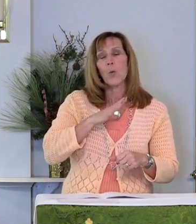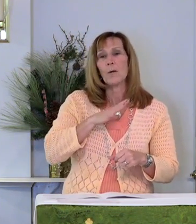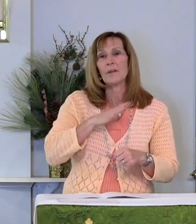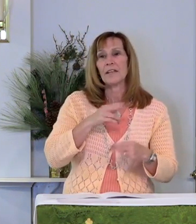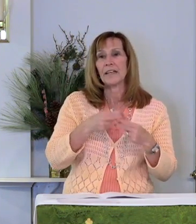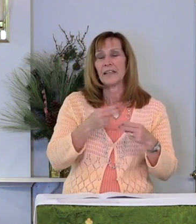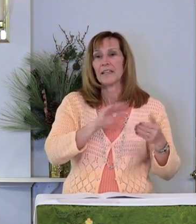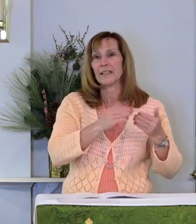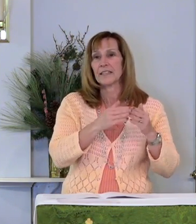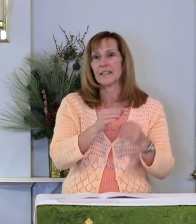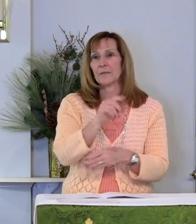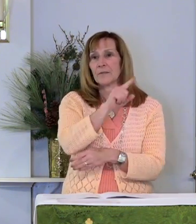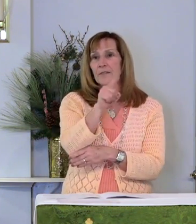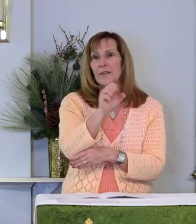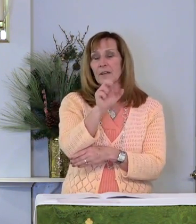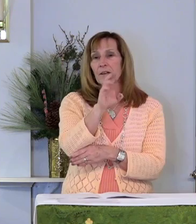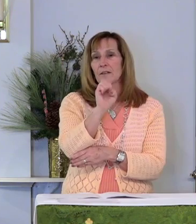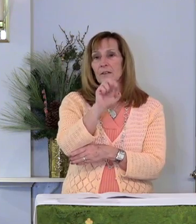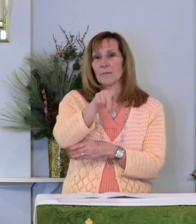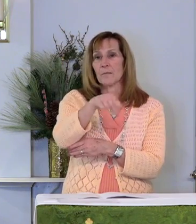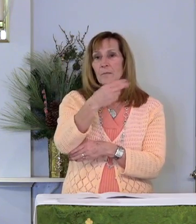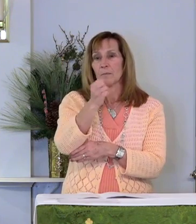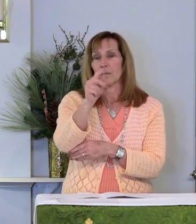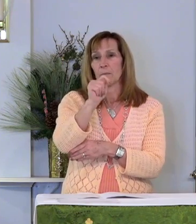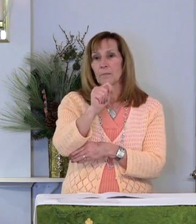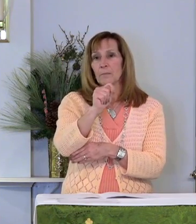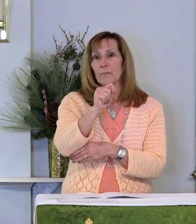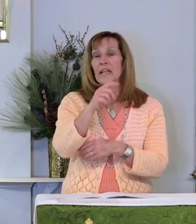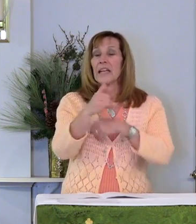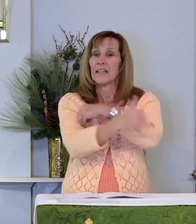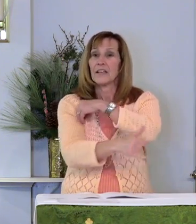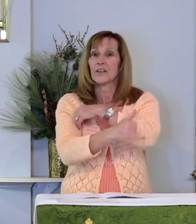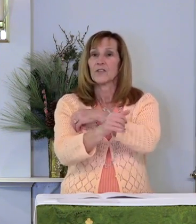in Zarephath, a town in Sidon.